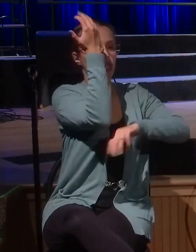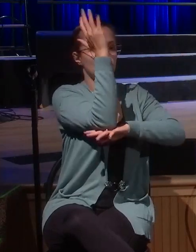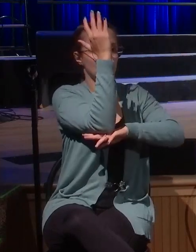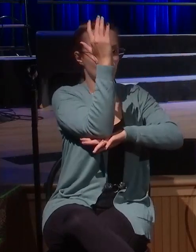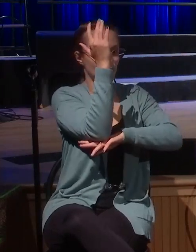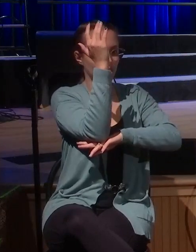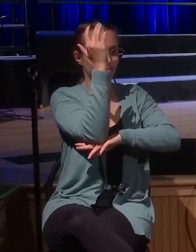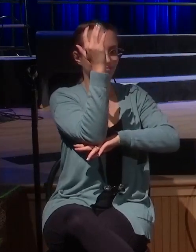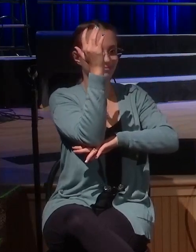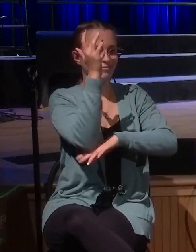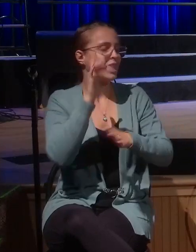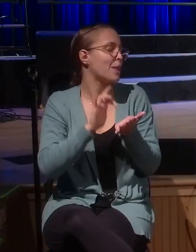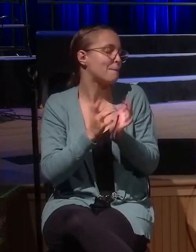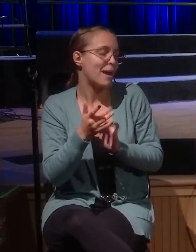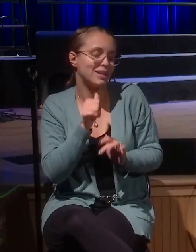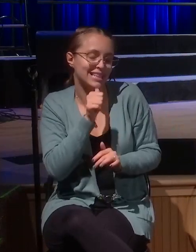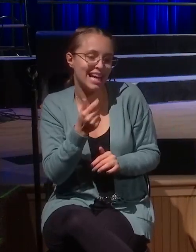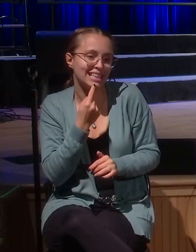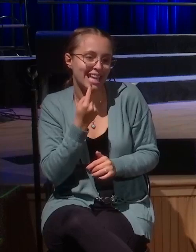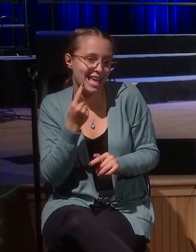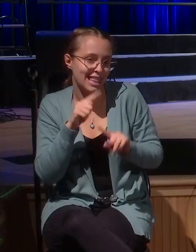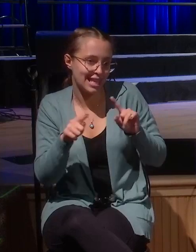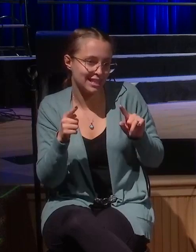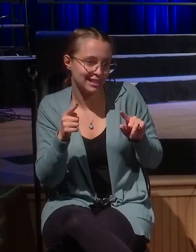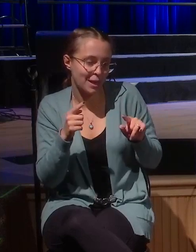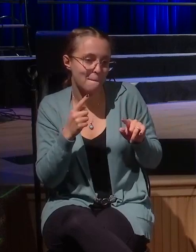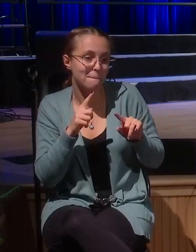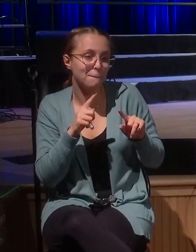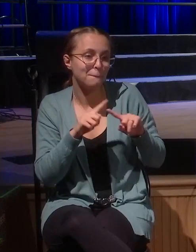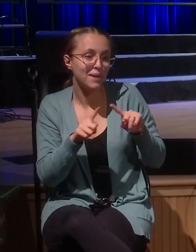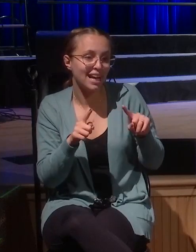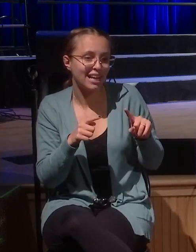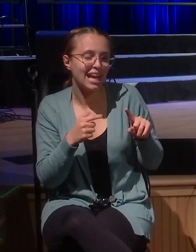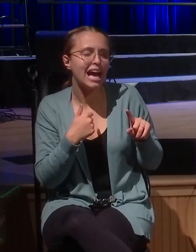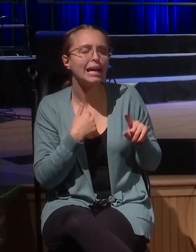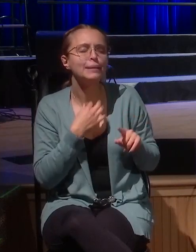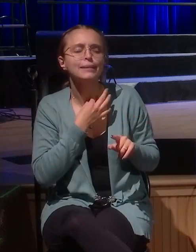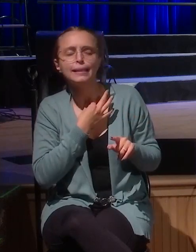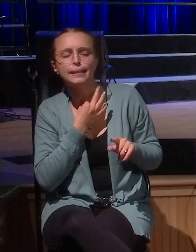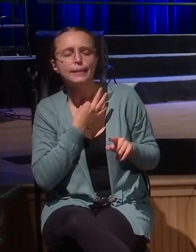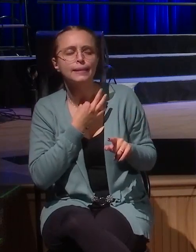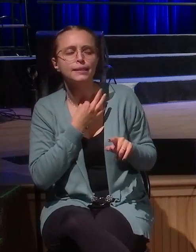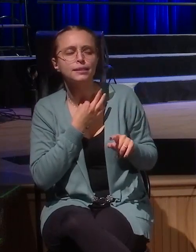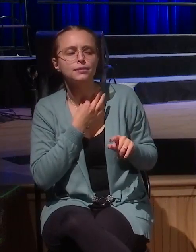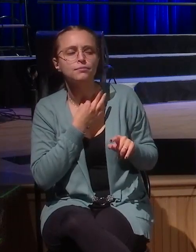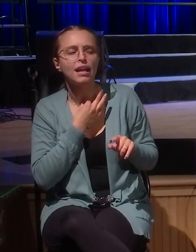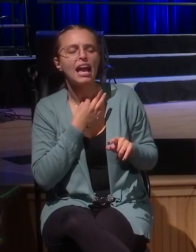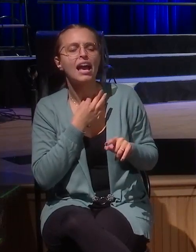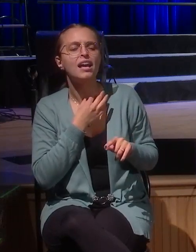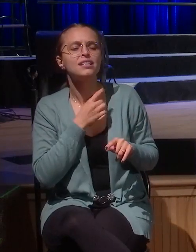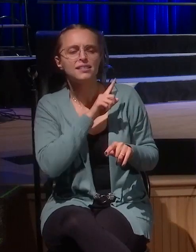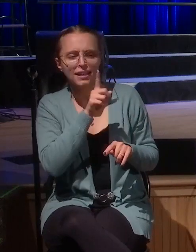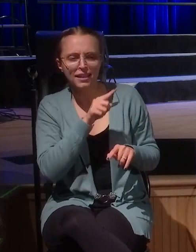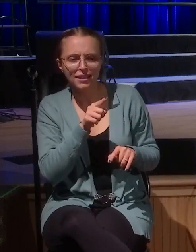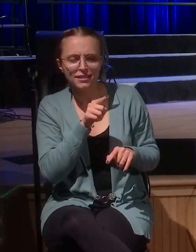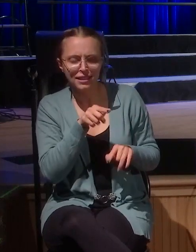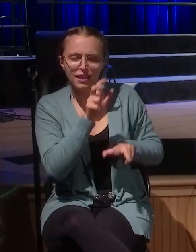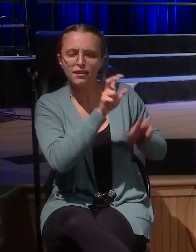Bible doesn't say this. I wonder if this is a tree that he's climbed many times. Climbed up there and hidden and looked for trade